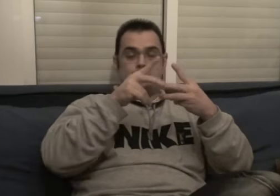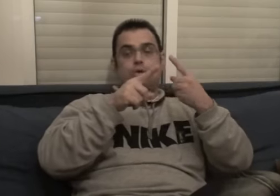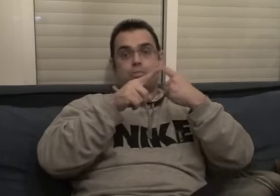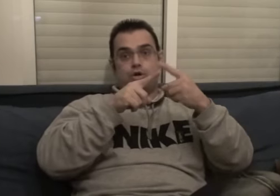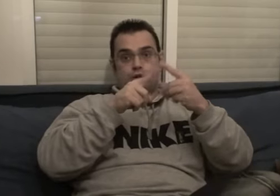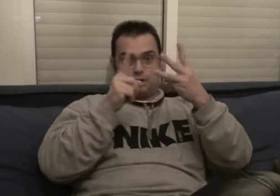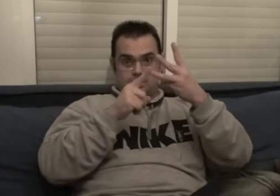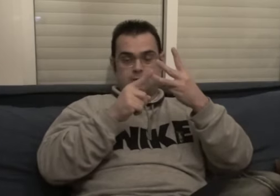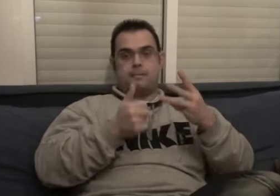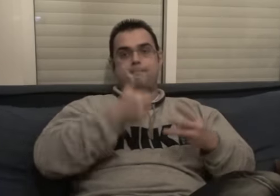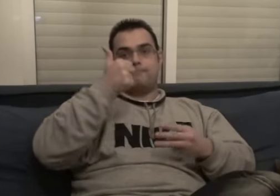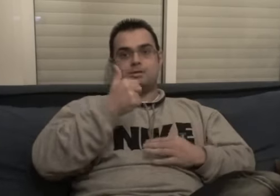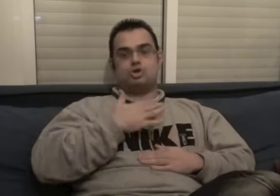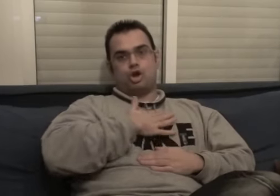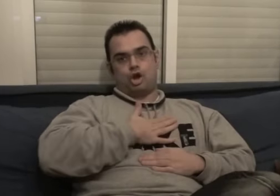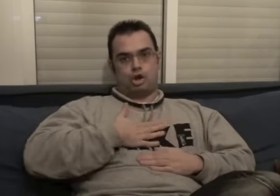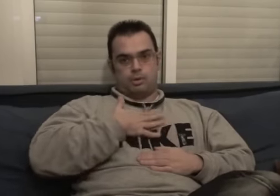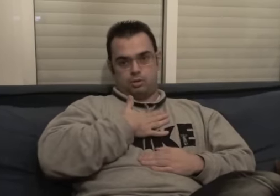the pain and the pain would